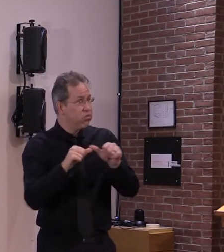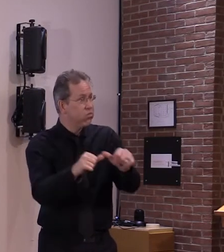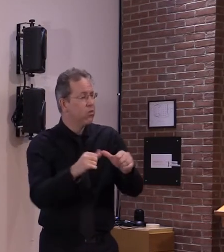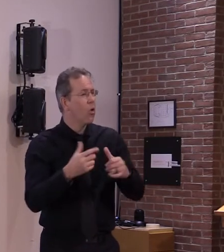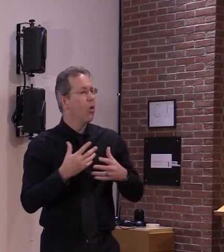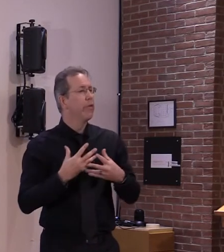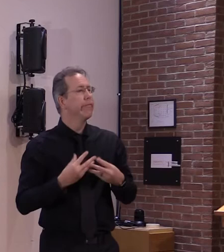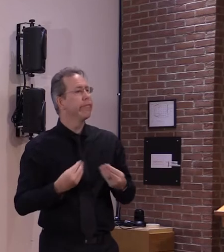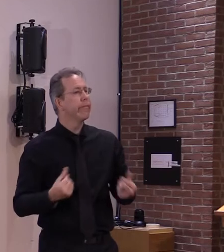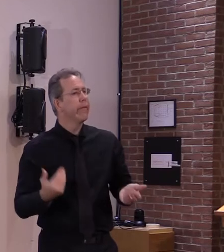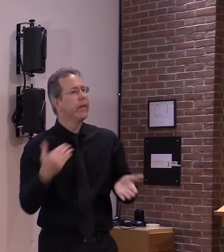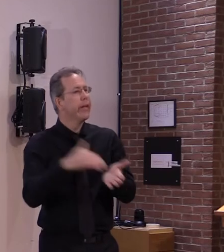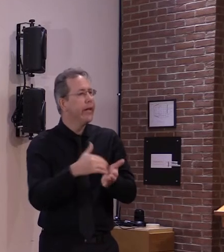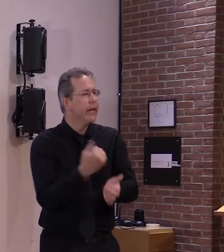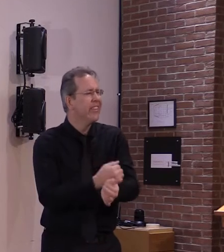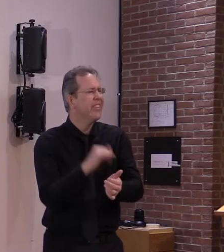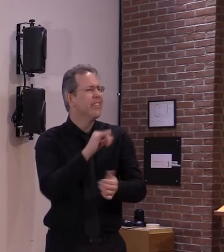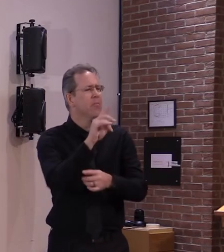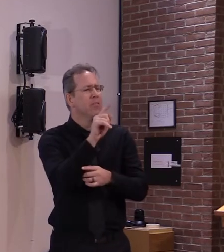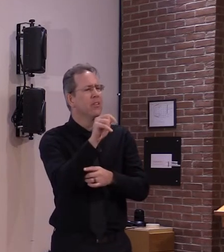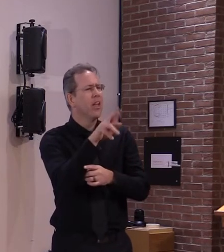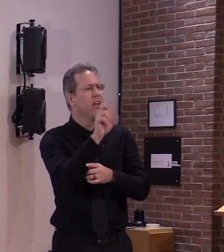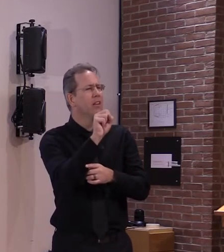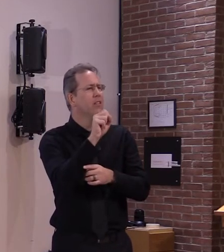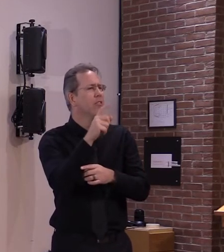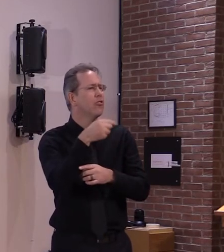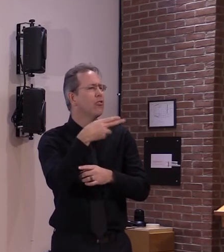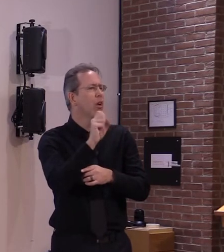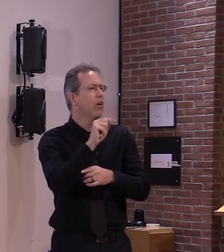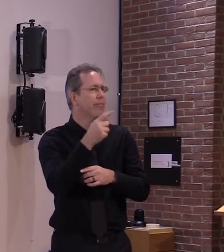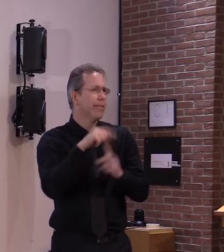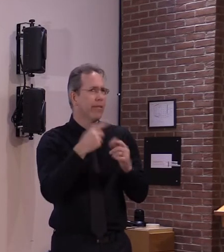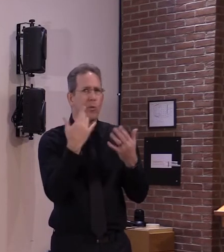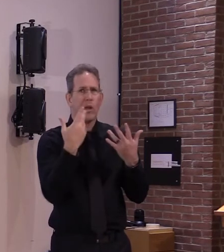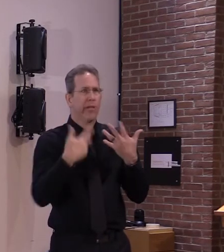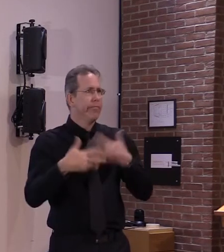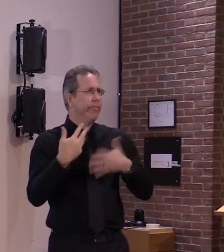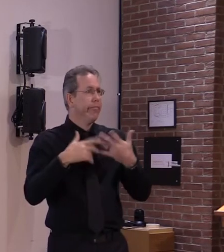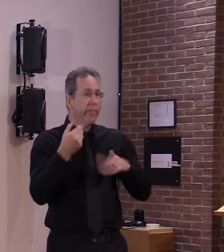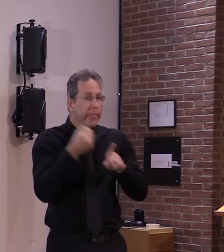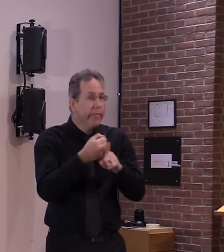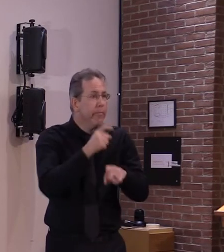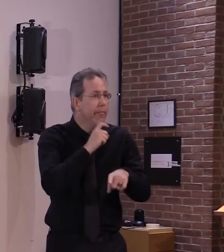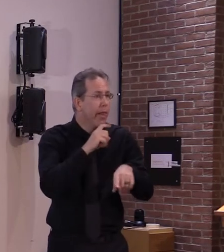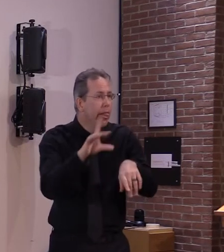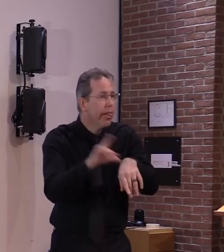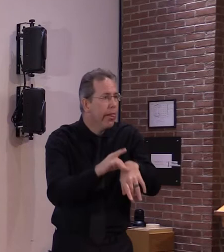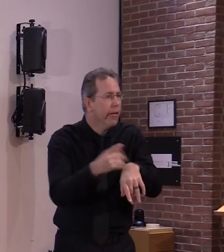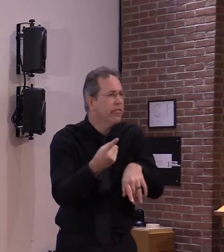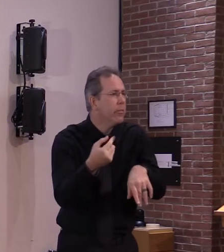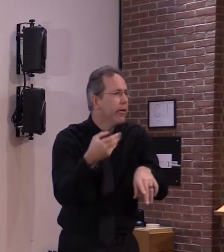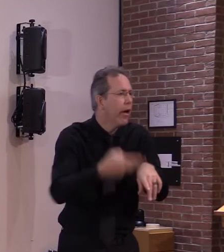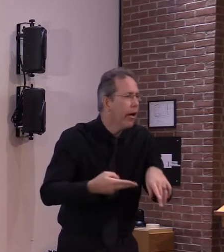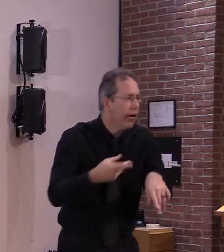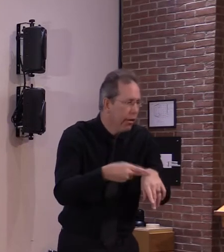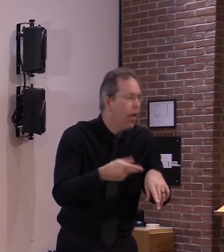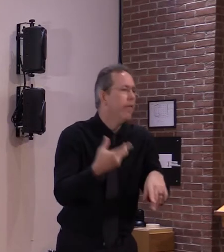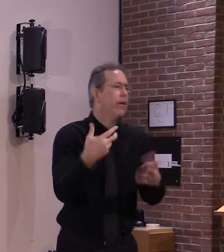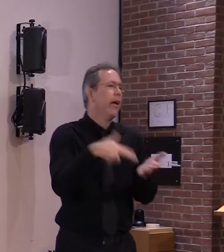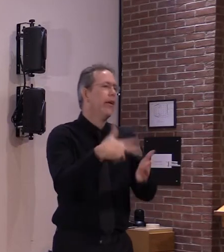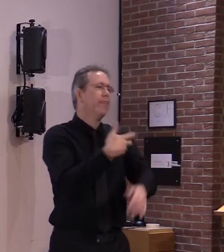who's getting them and work and make sure that you're keeping up with the data to support whether you have to have a